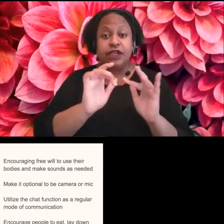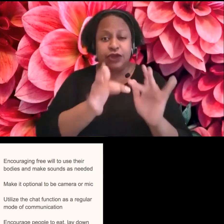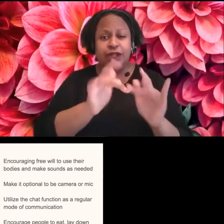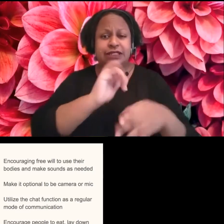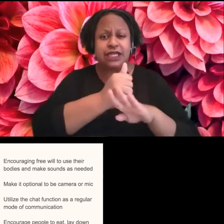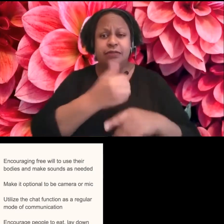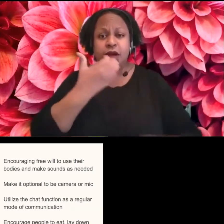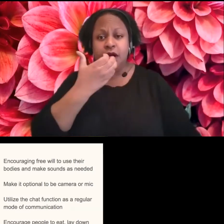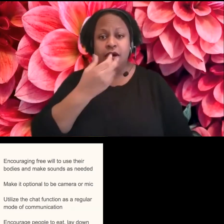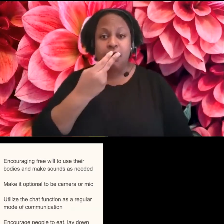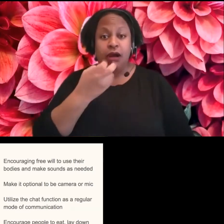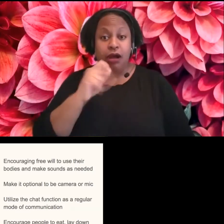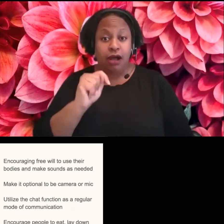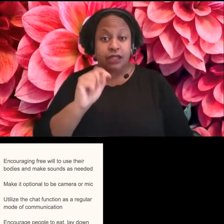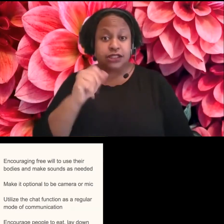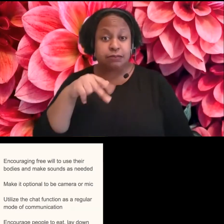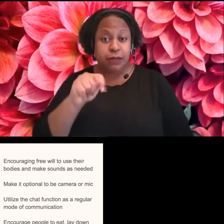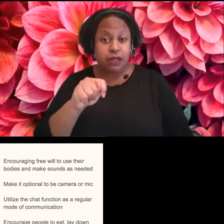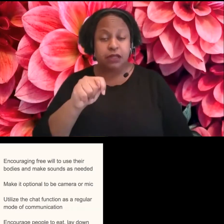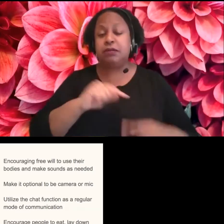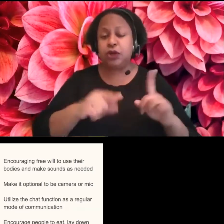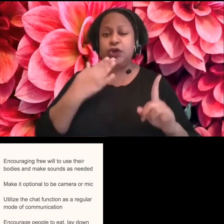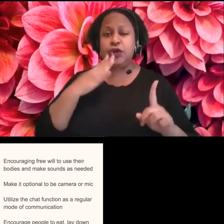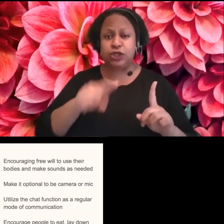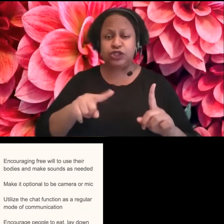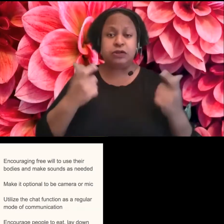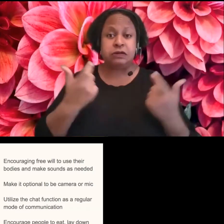question for those big overarching public events.